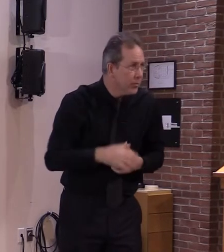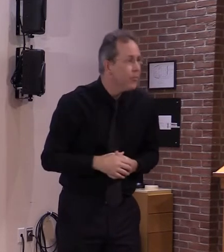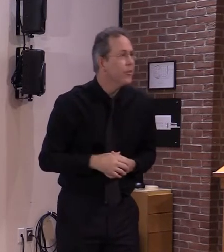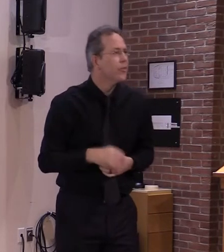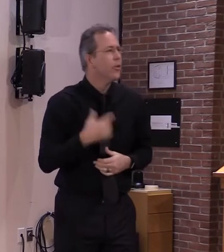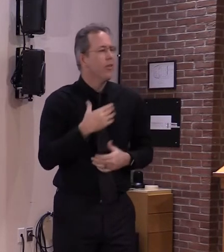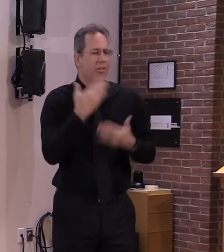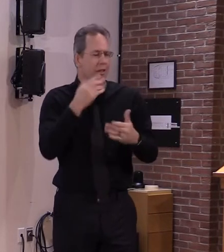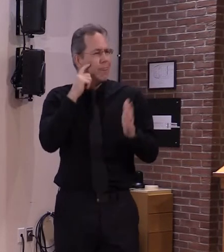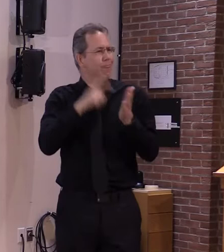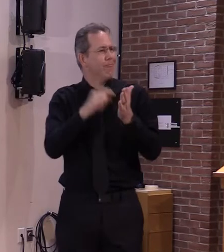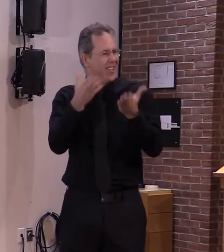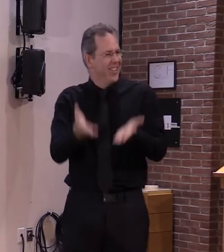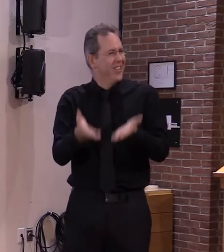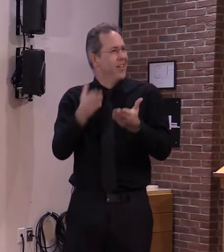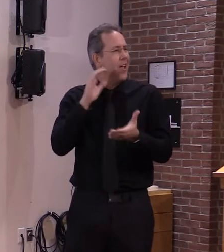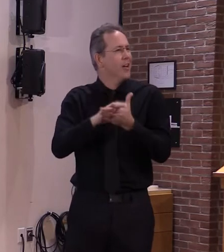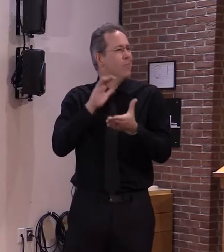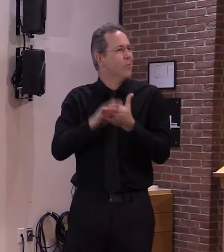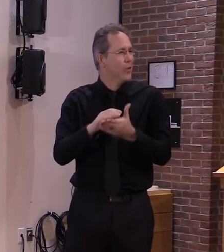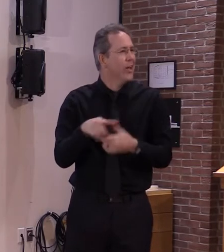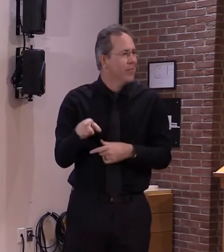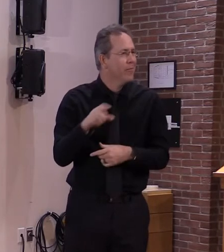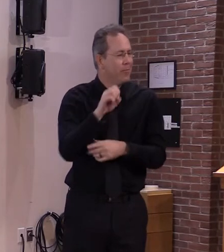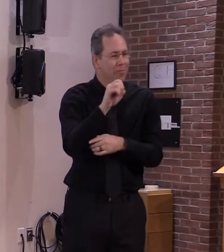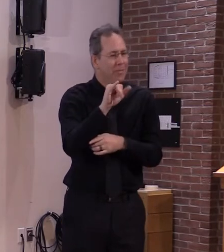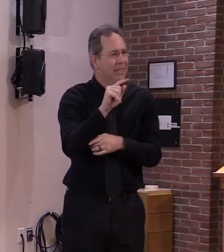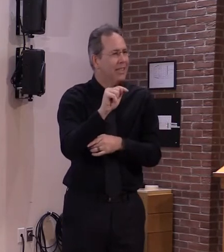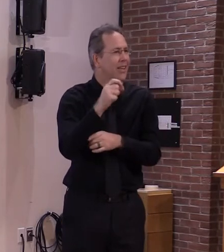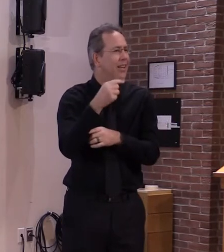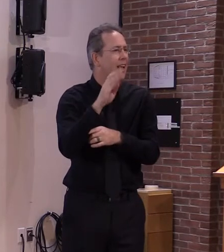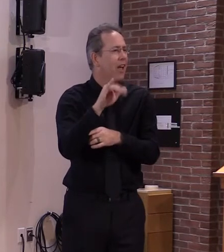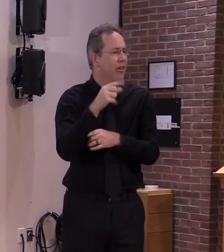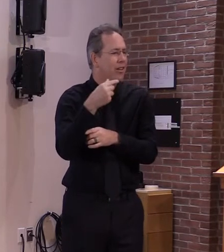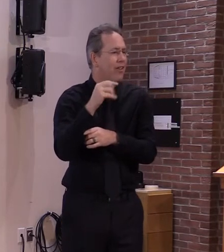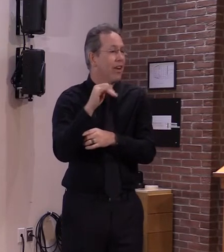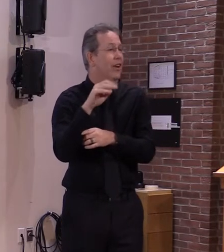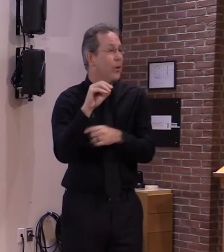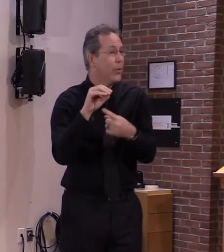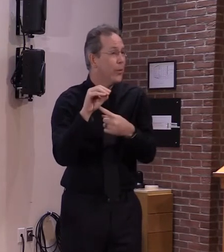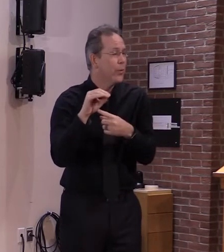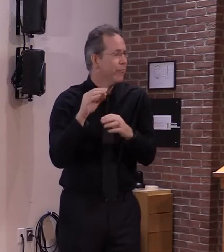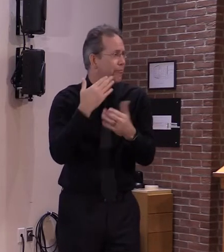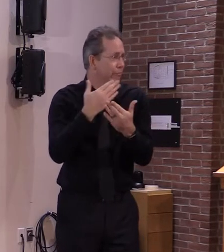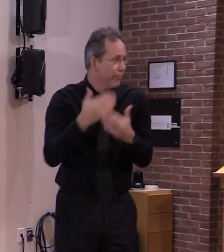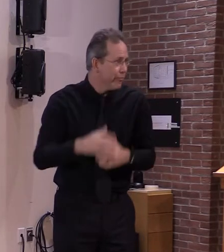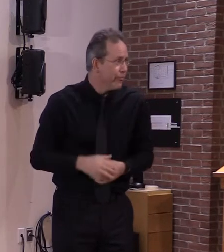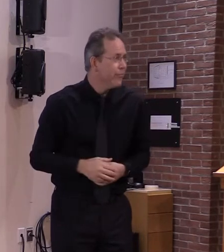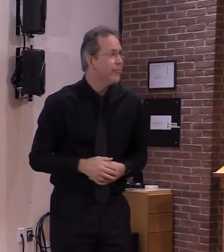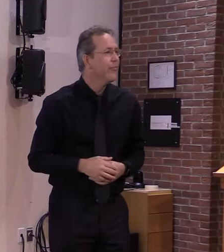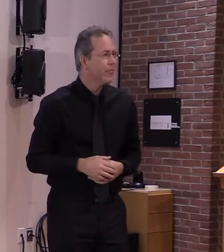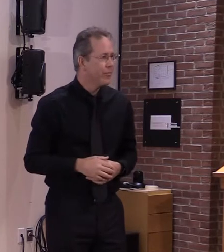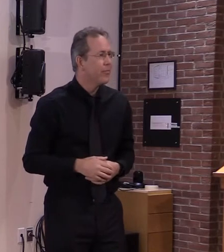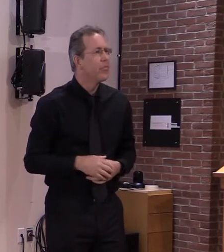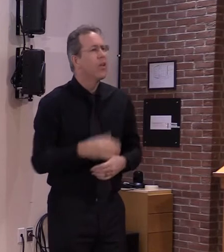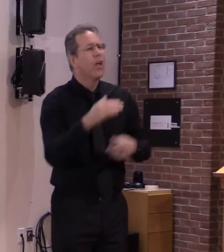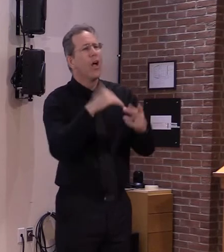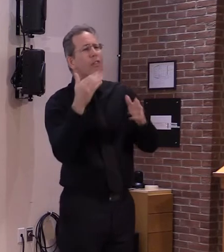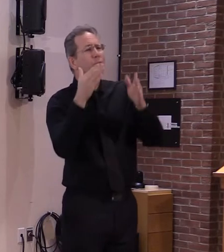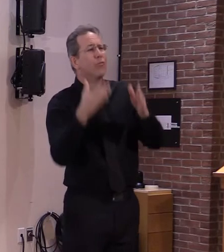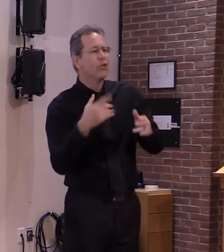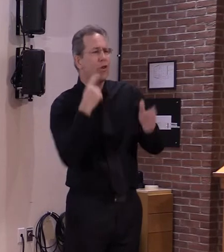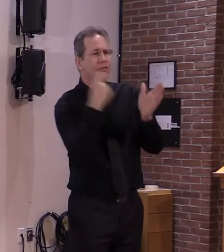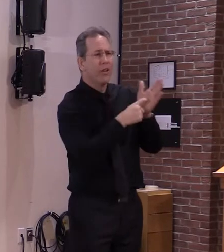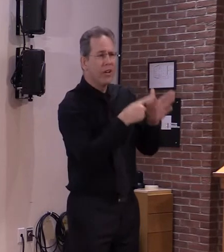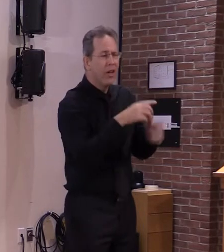we also received a nomination for Margo from Franklin County because every time Margo goes through